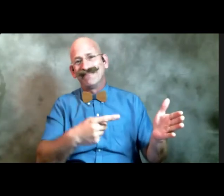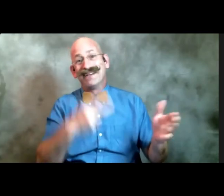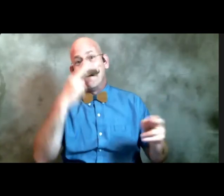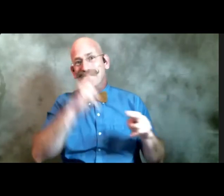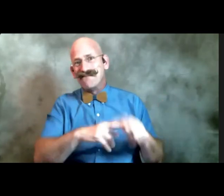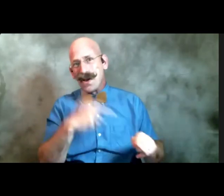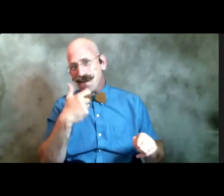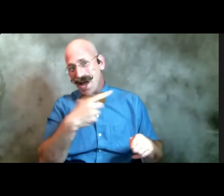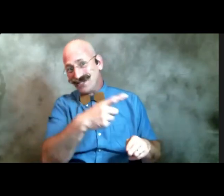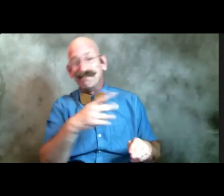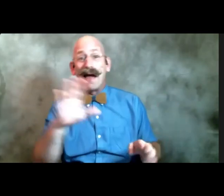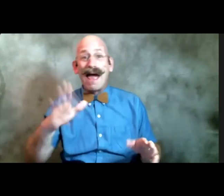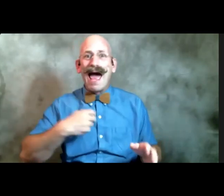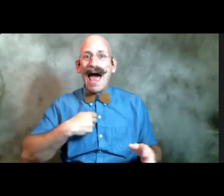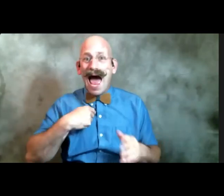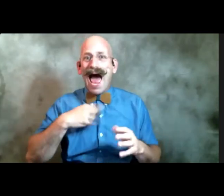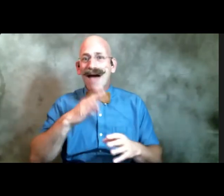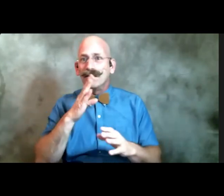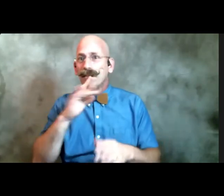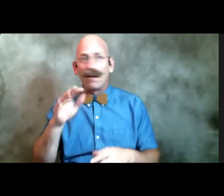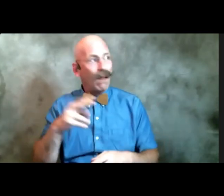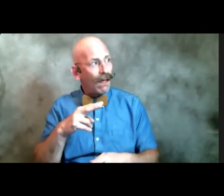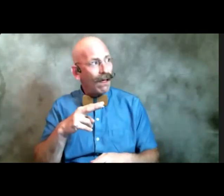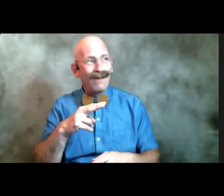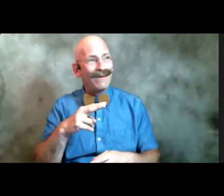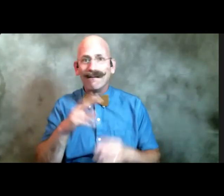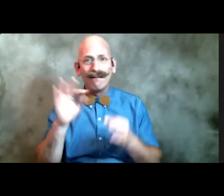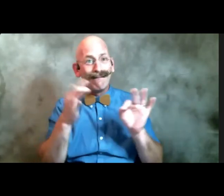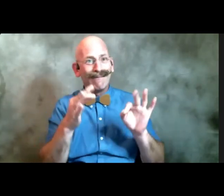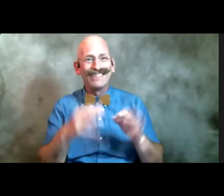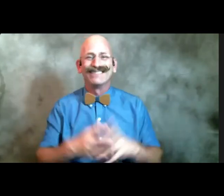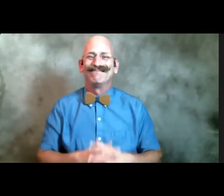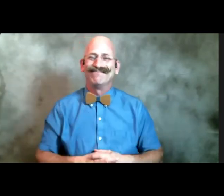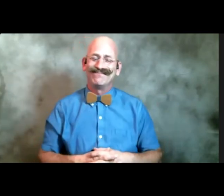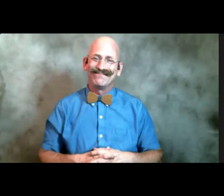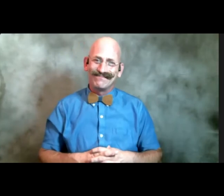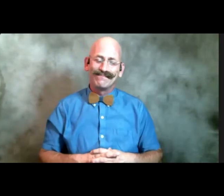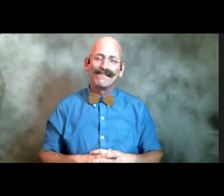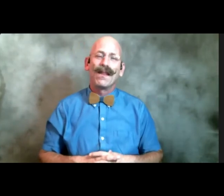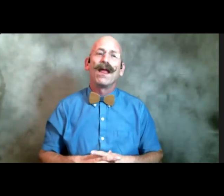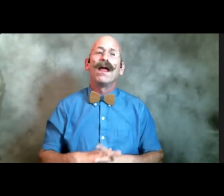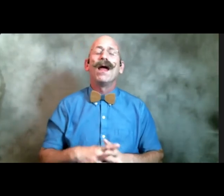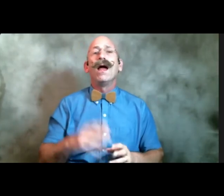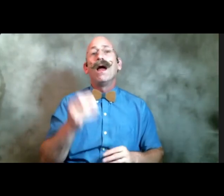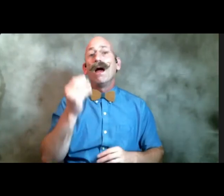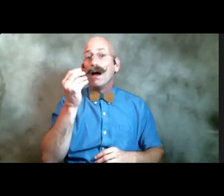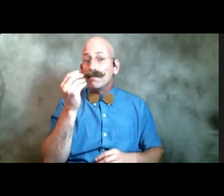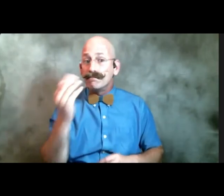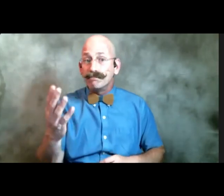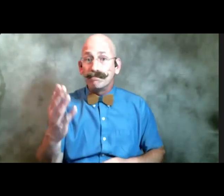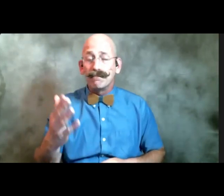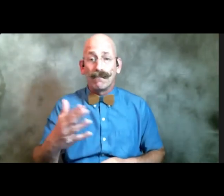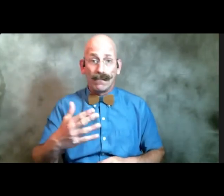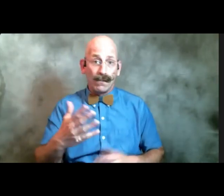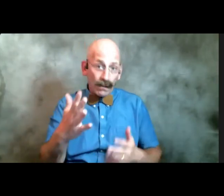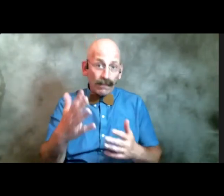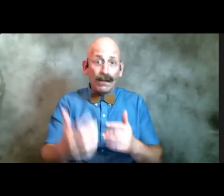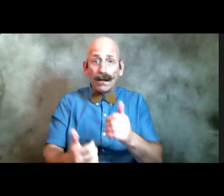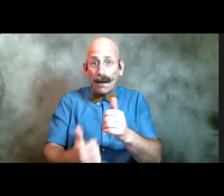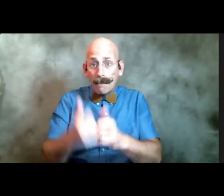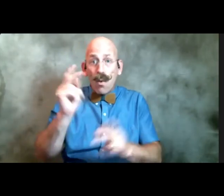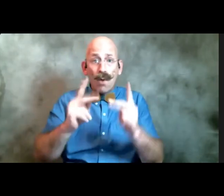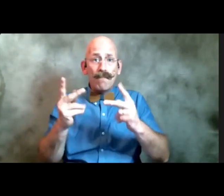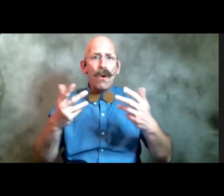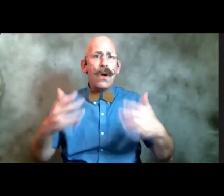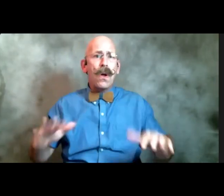to watch that I get distracted um I wanted to tell you most people are used to the